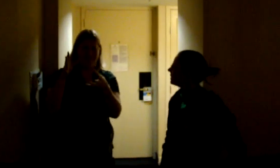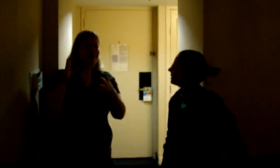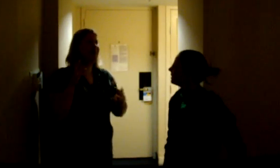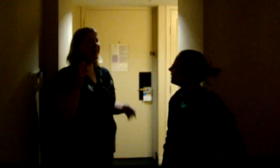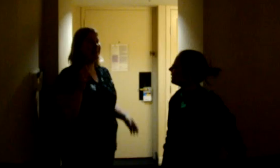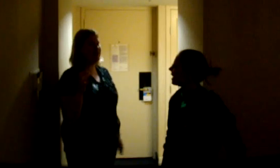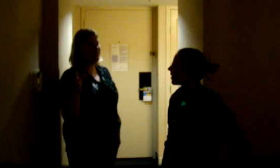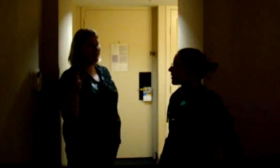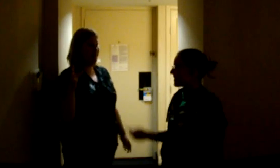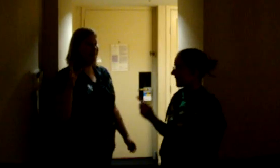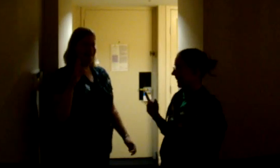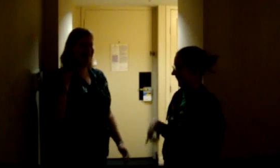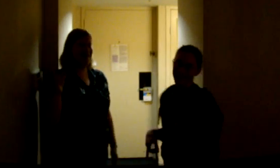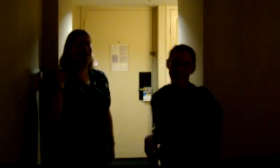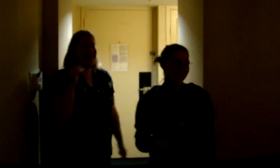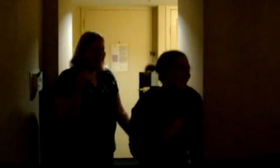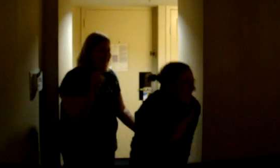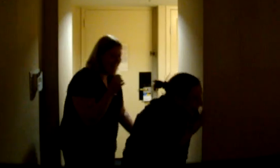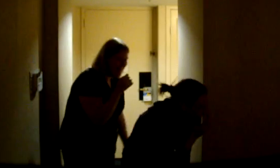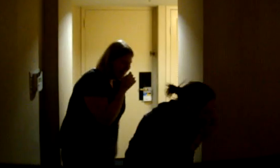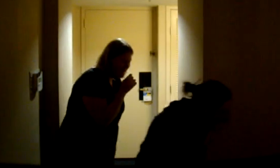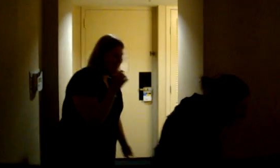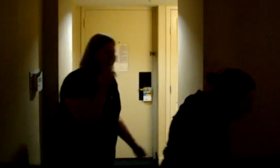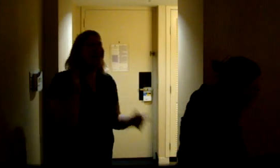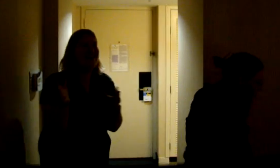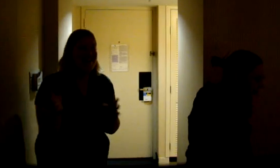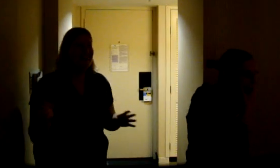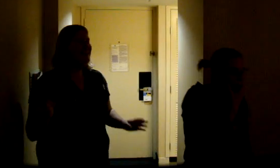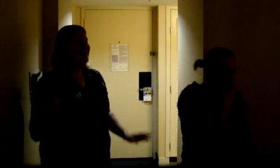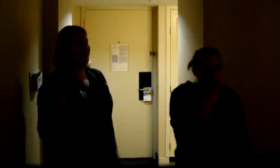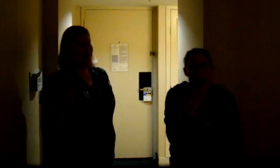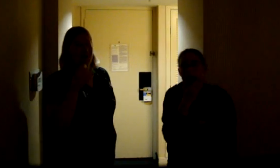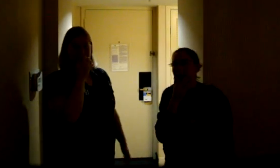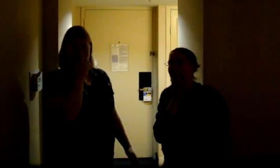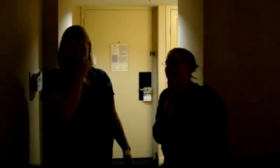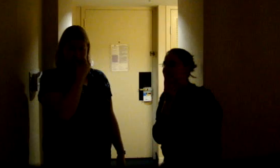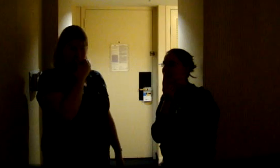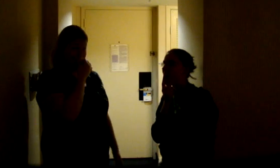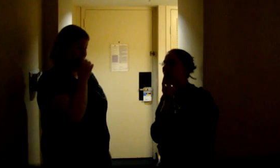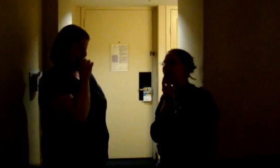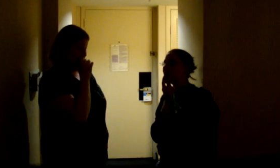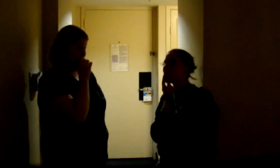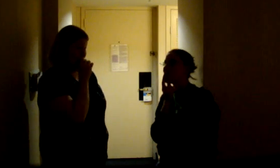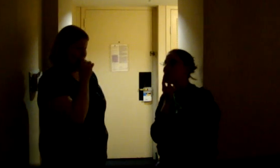Liv? Okay. I don't think we said Liv. Okay. But we said it now. Um. Hmm.